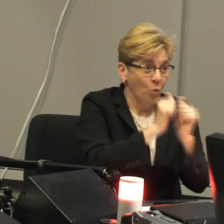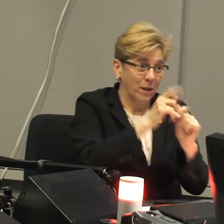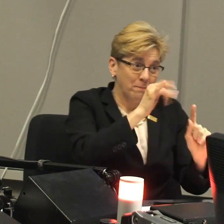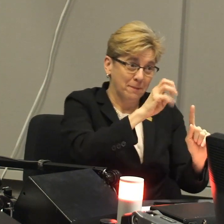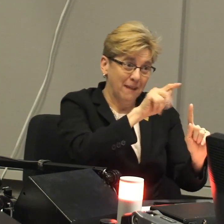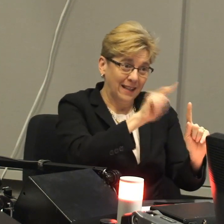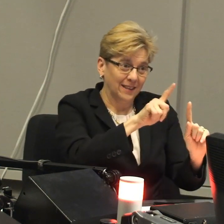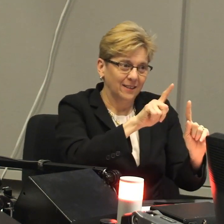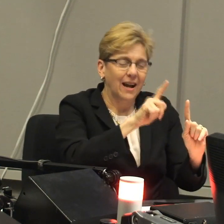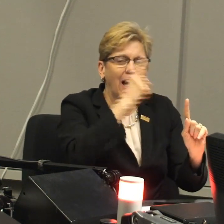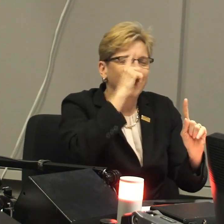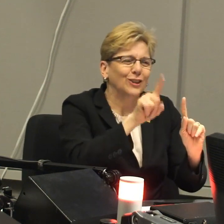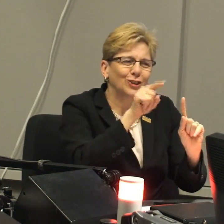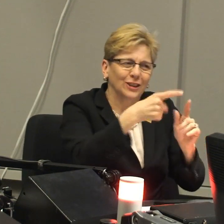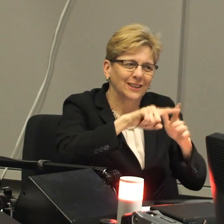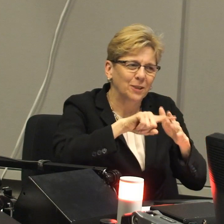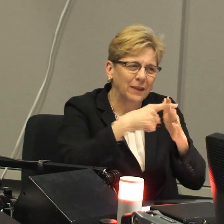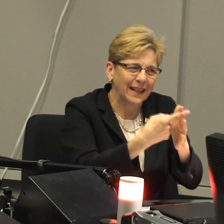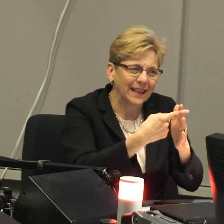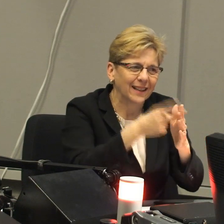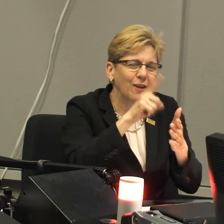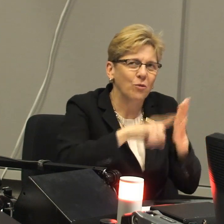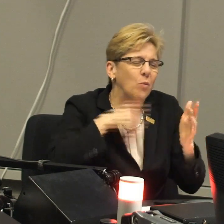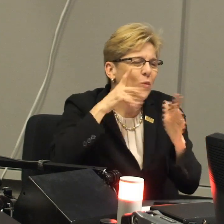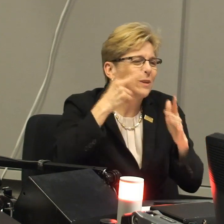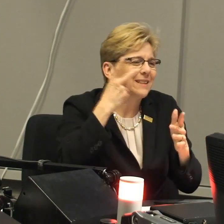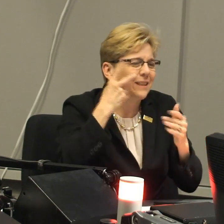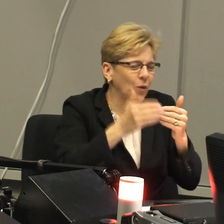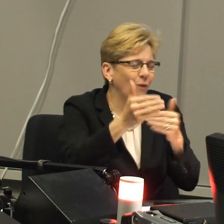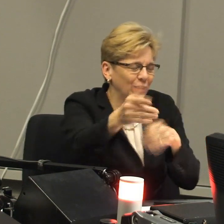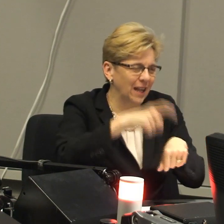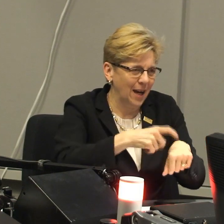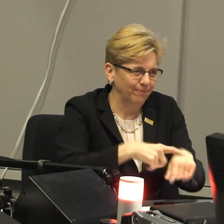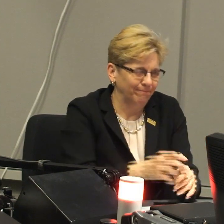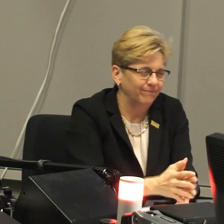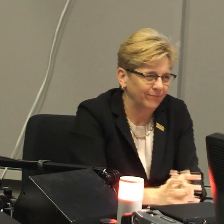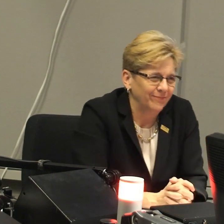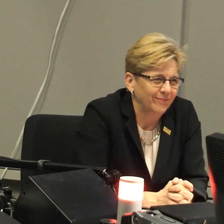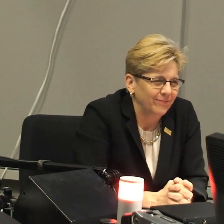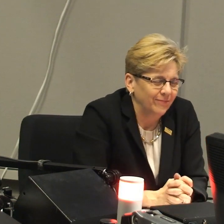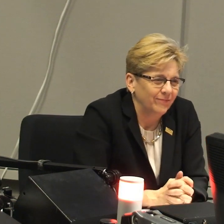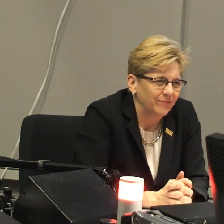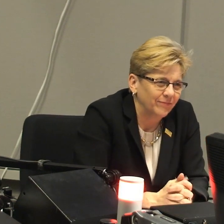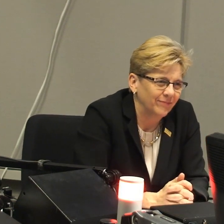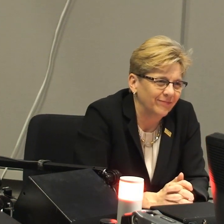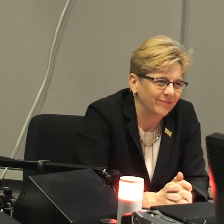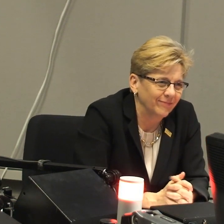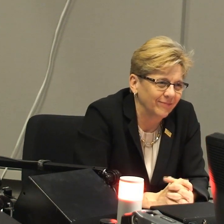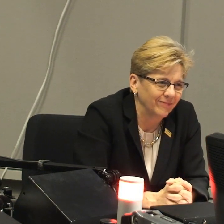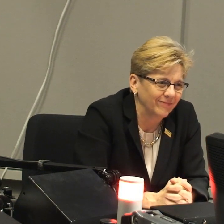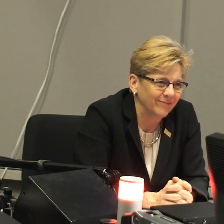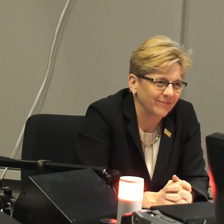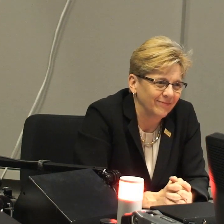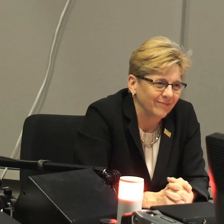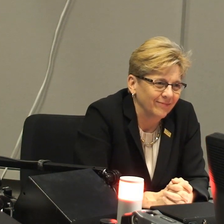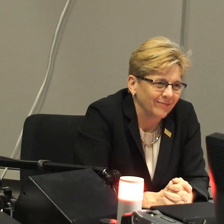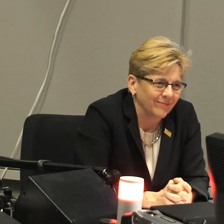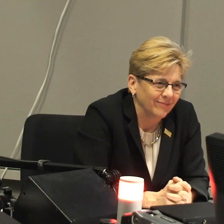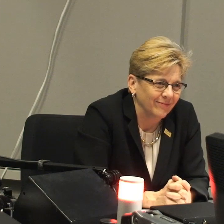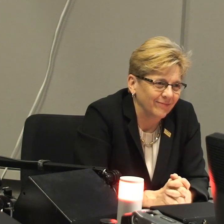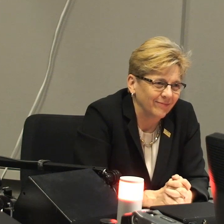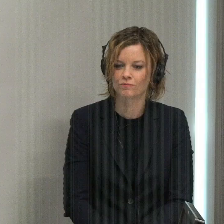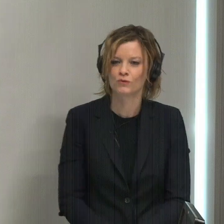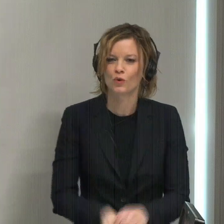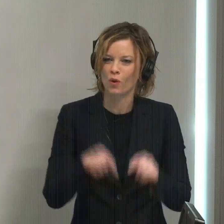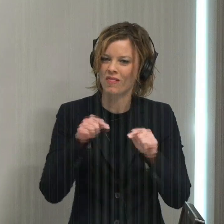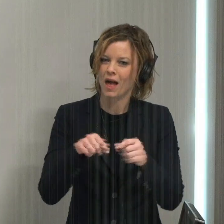this kind of work. So we really want to transform this corridor. And Pigmental is just one example of what we're going to see over time. This